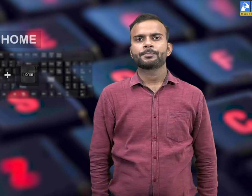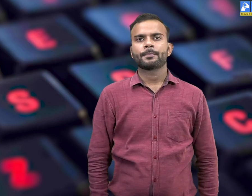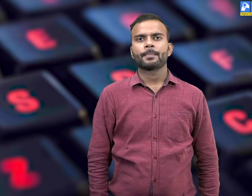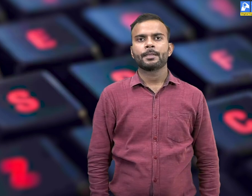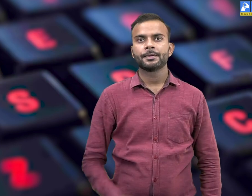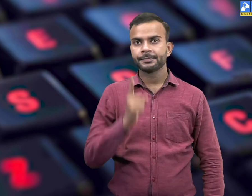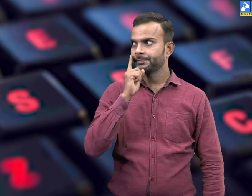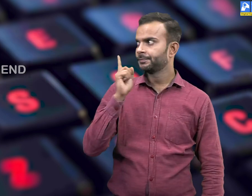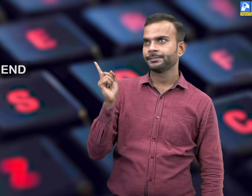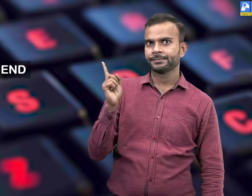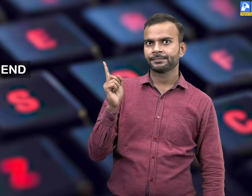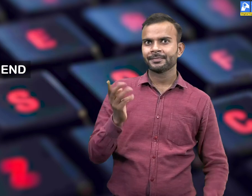Control plus and.